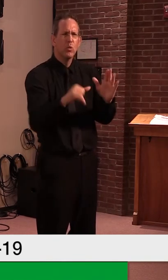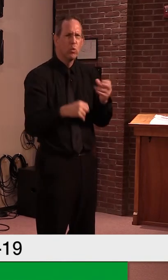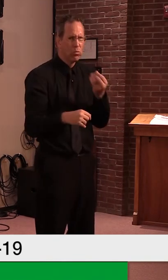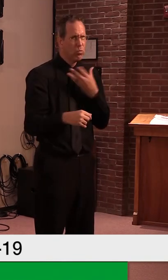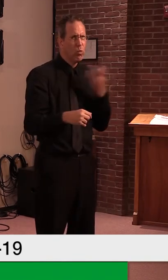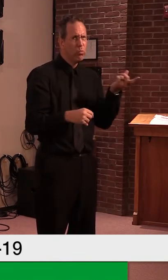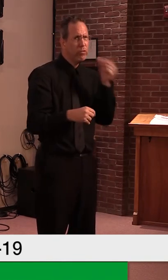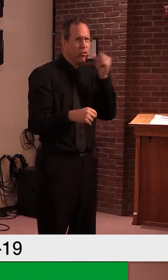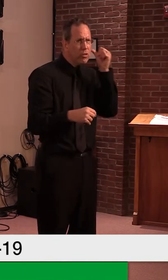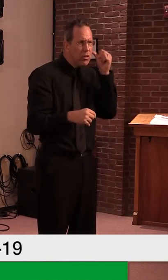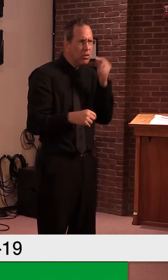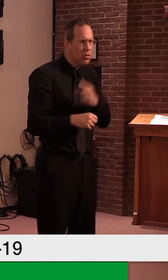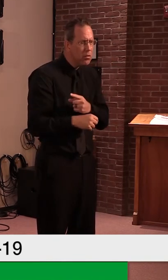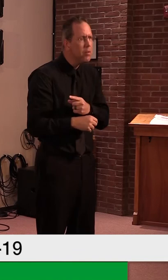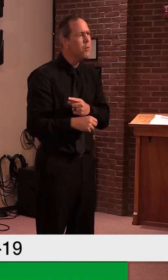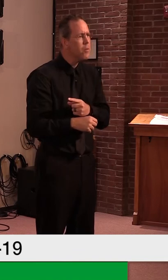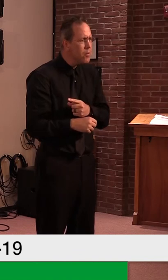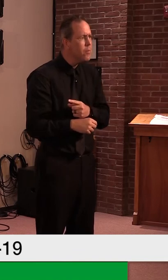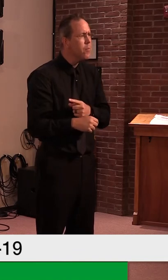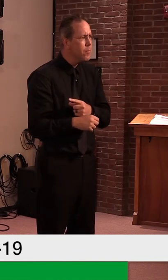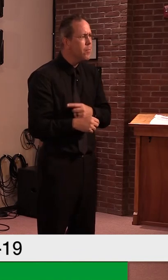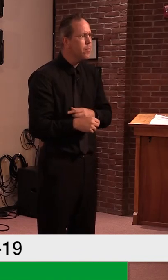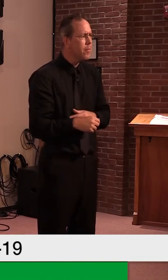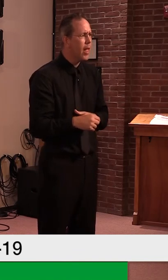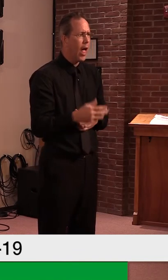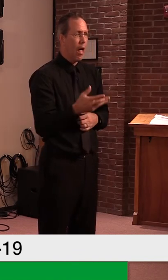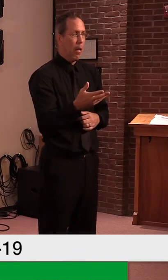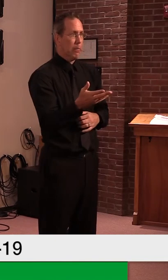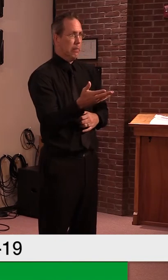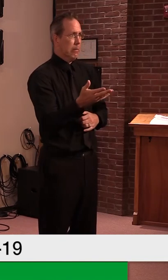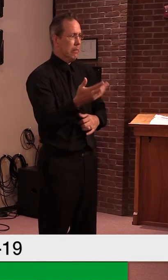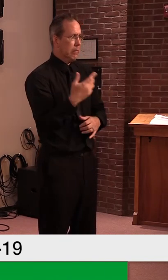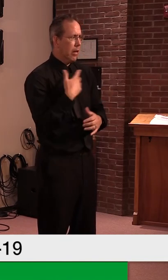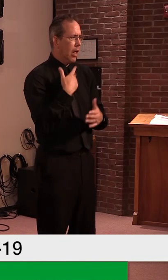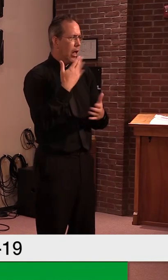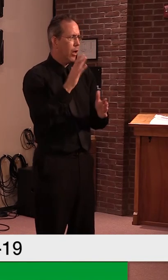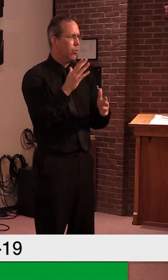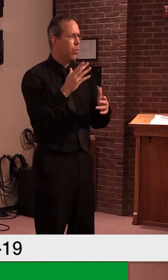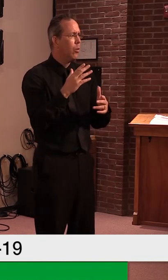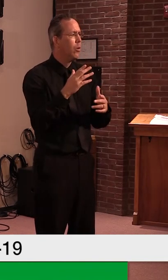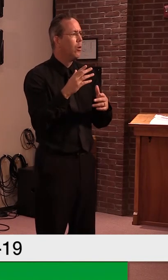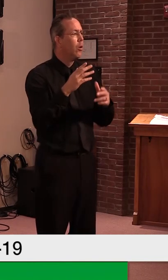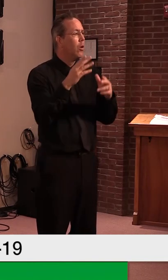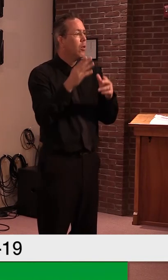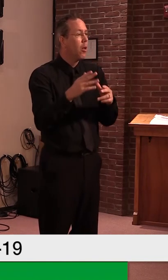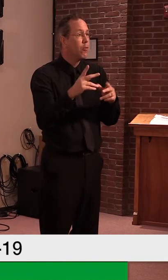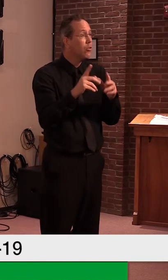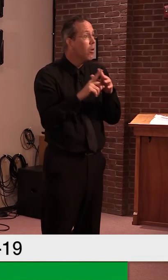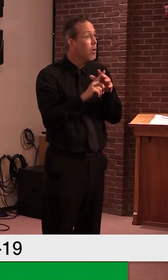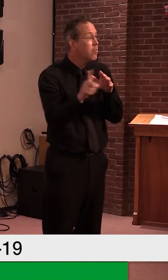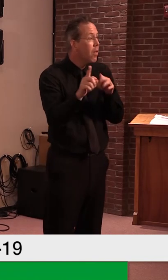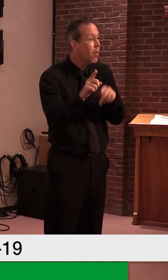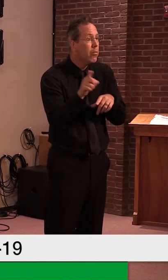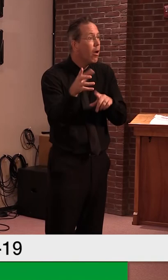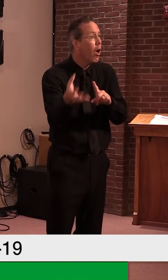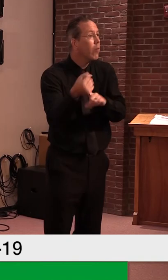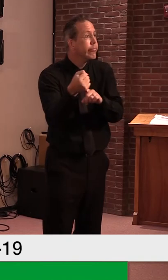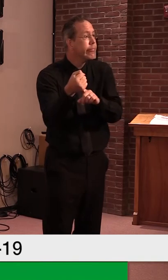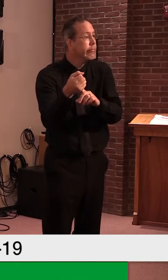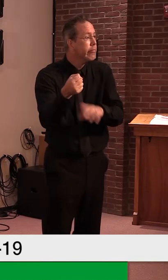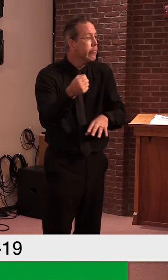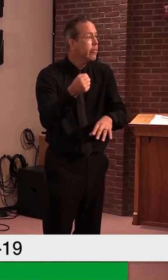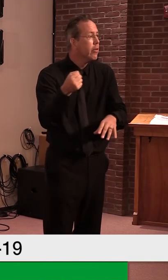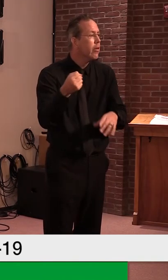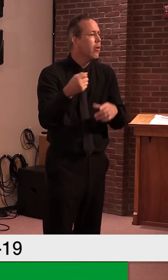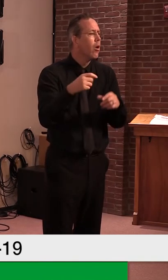I'm just speculating, Joe on a parole violation or something, but before I go speculating, um, let me, uh, have the